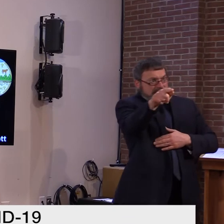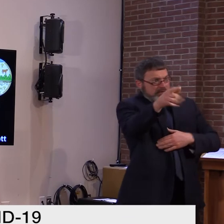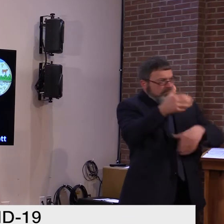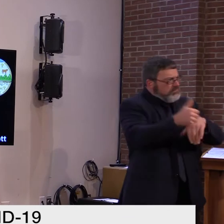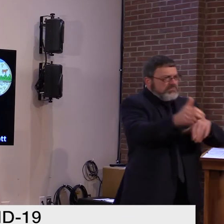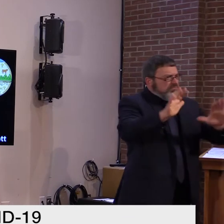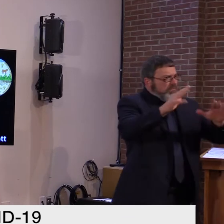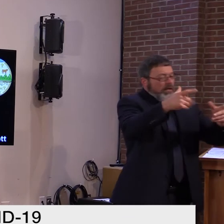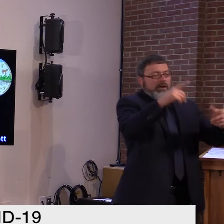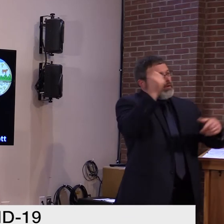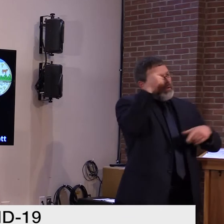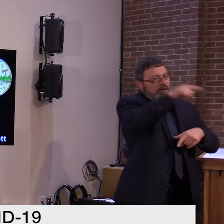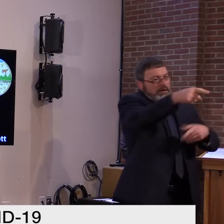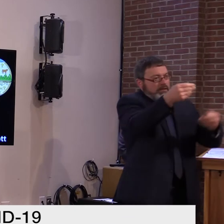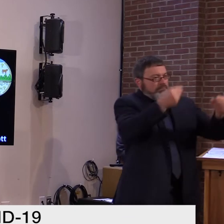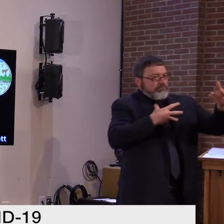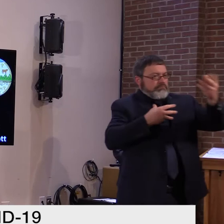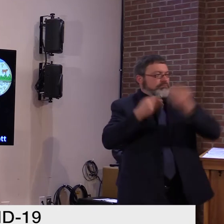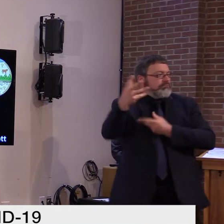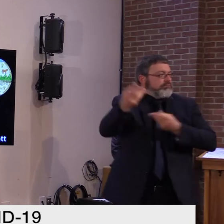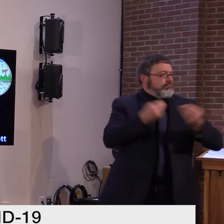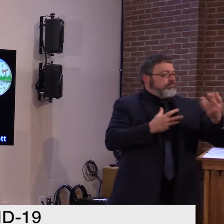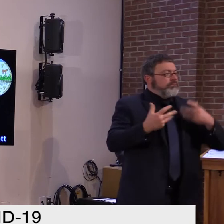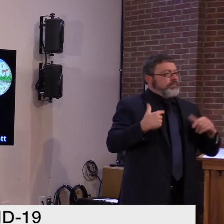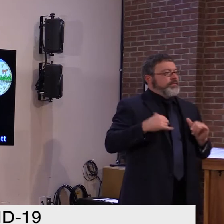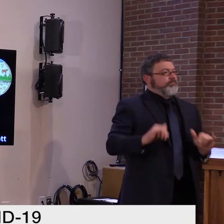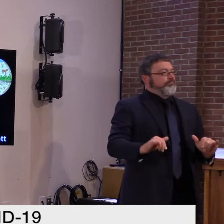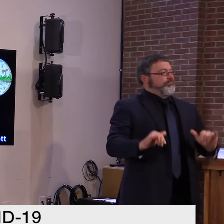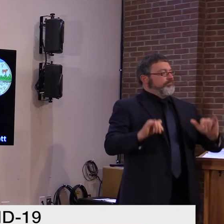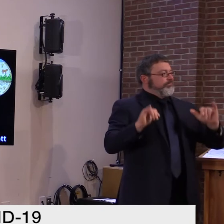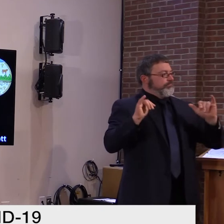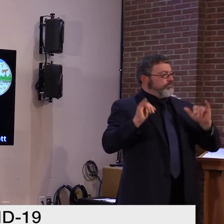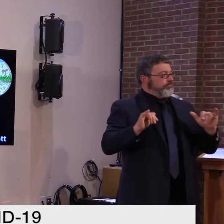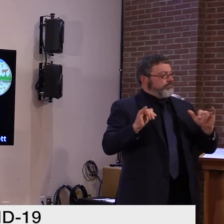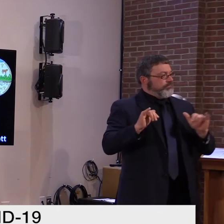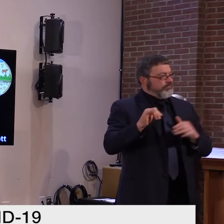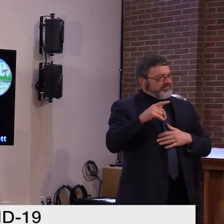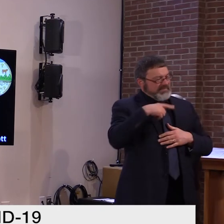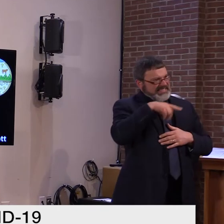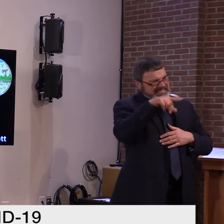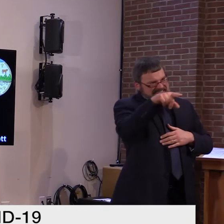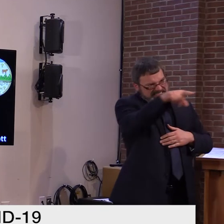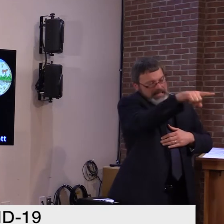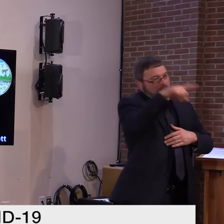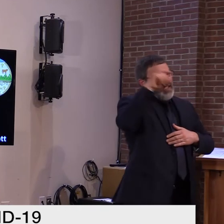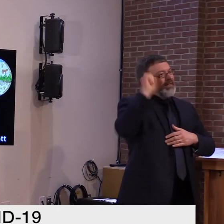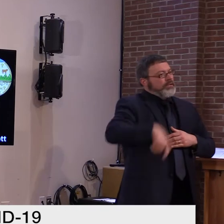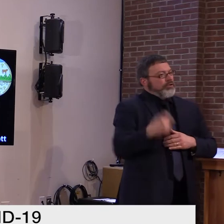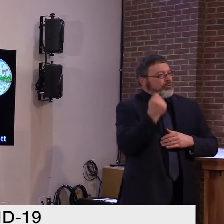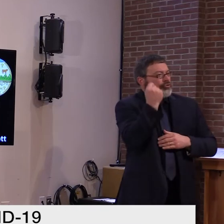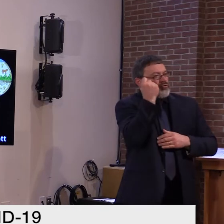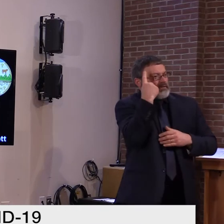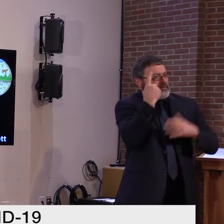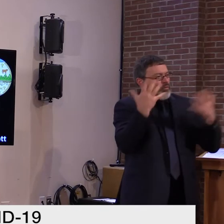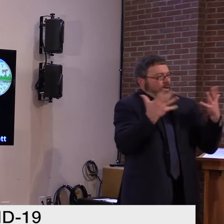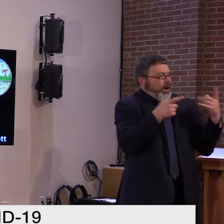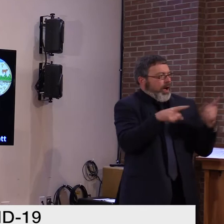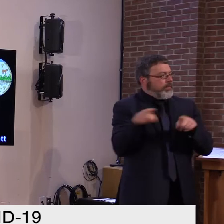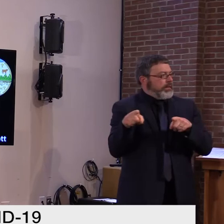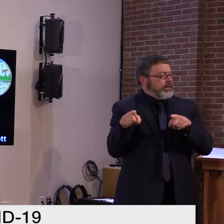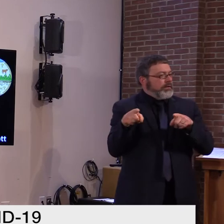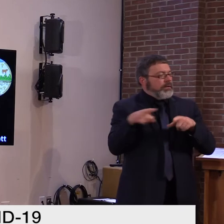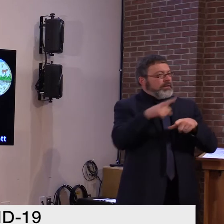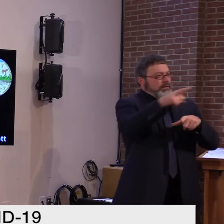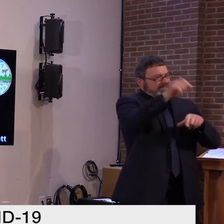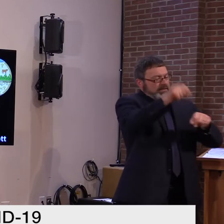It tells the kind of story everyone needs to hear. So let's start with a Vermonter. I'll name